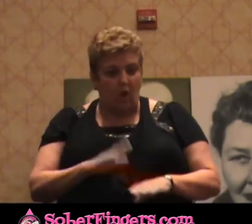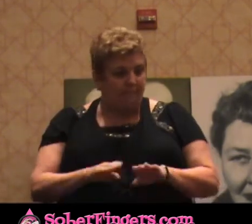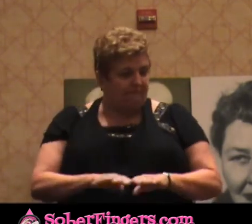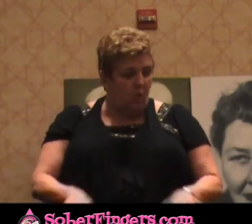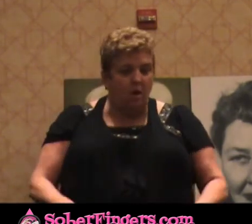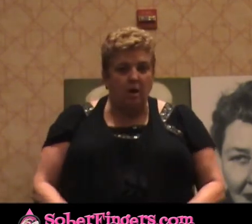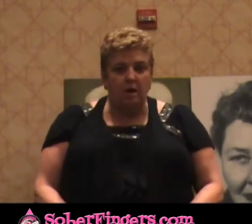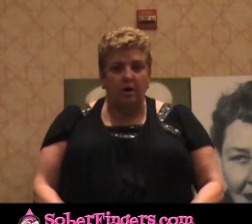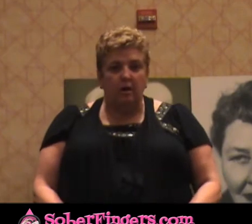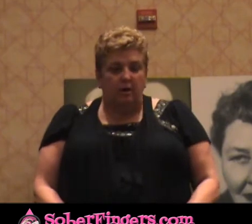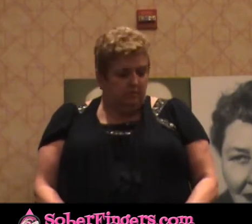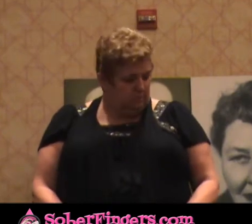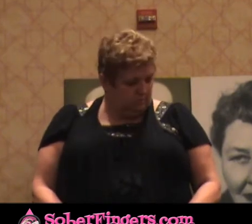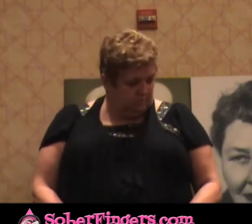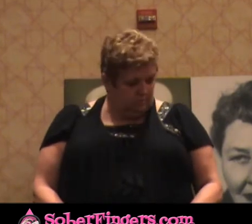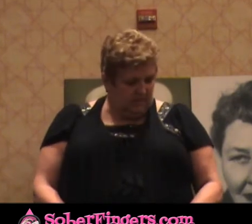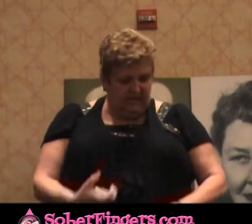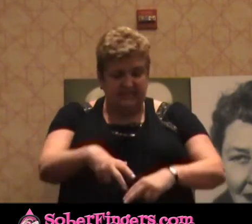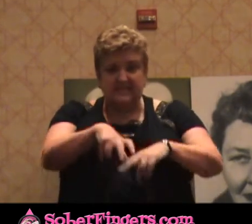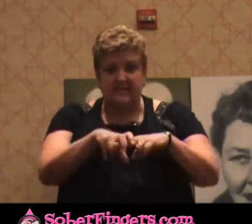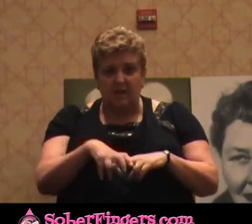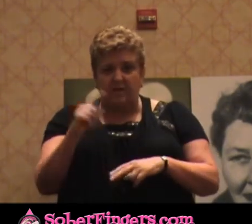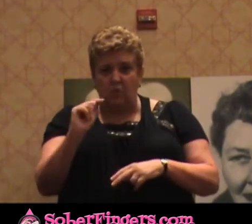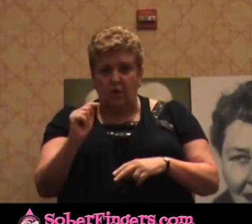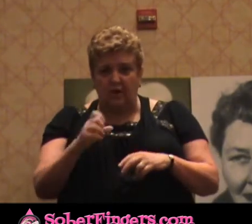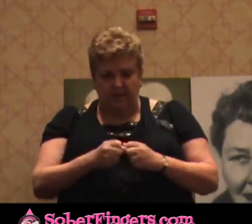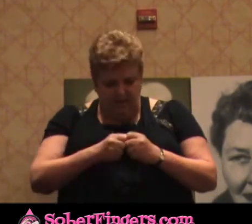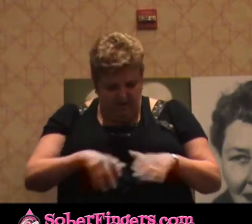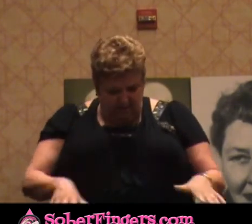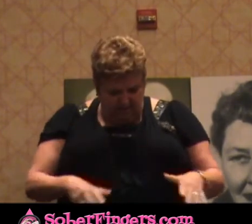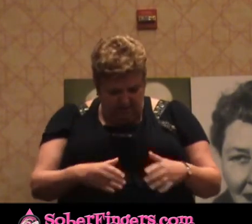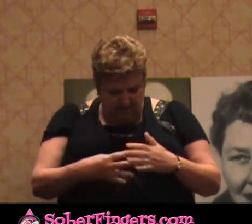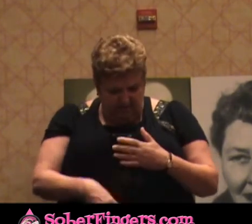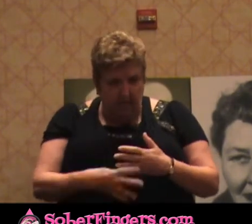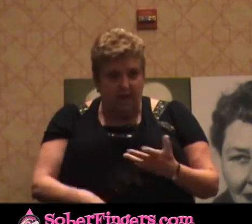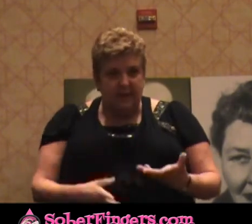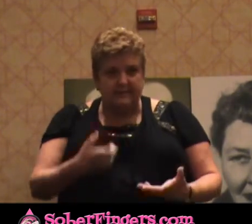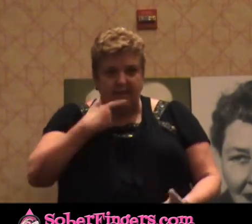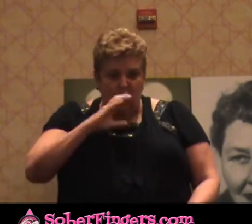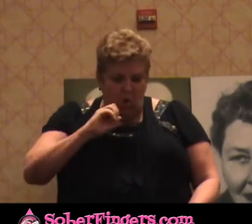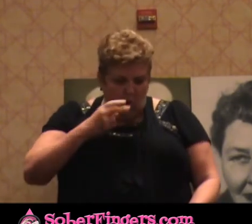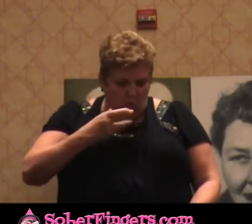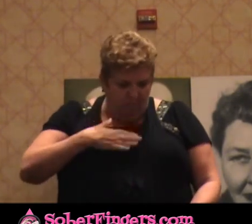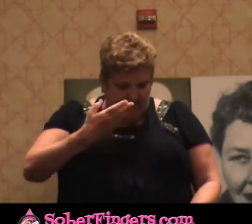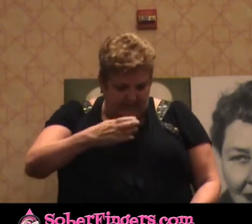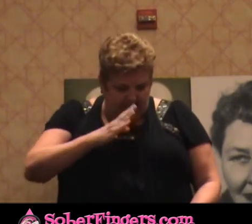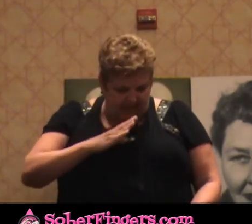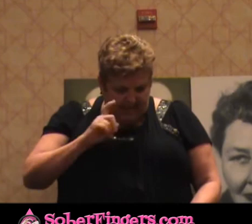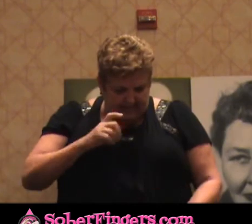let this baby come out of me and I'm aborting this child and go, oh my God, I need help. I got to go to AA.